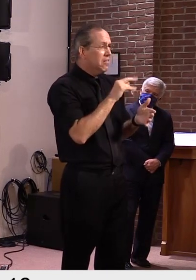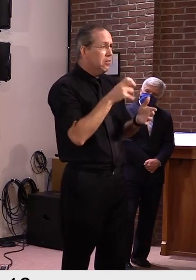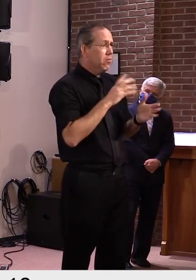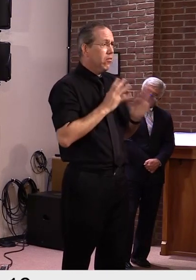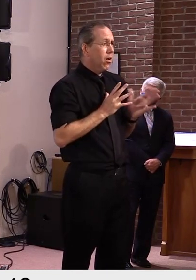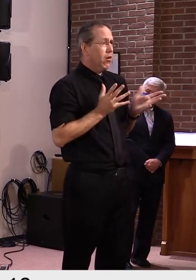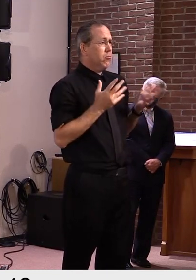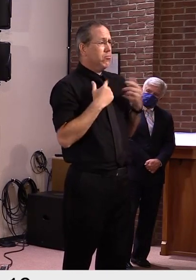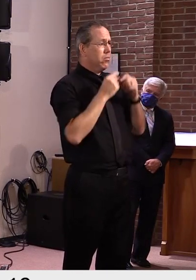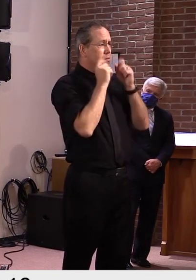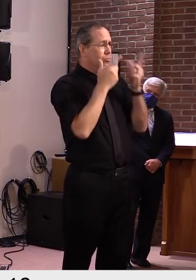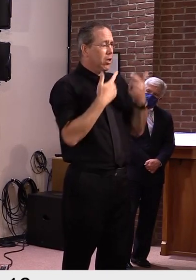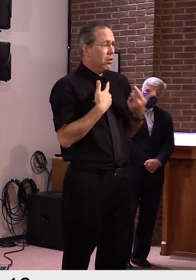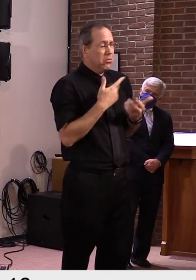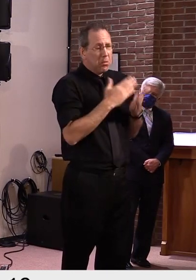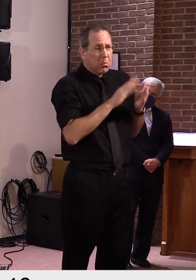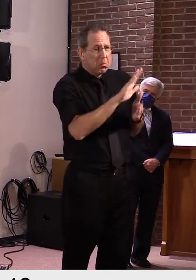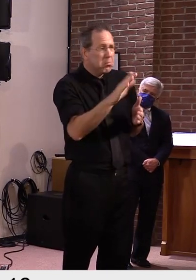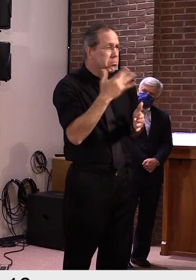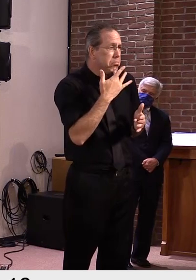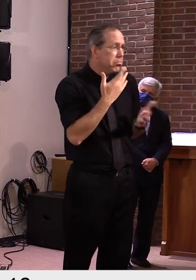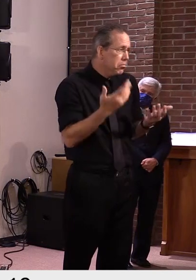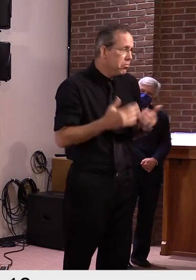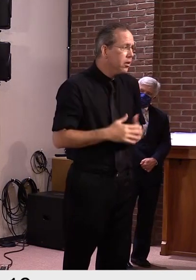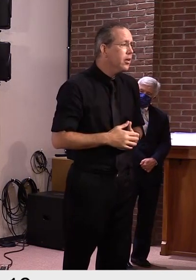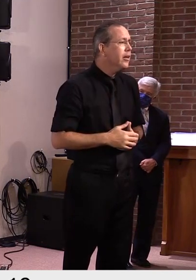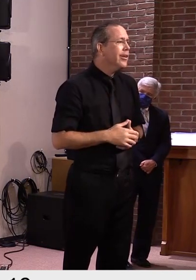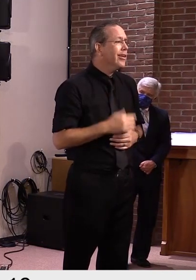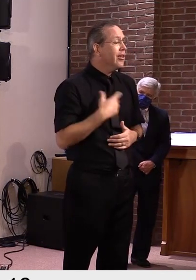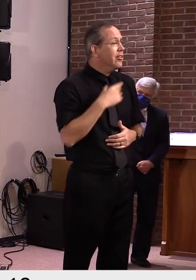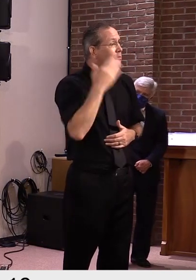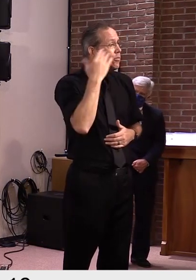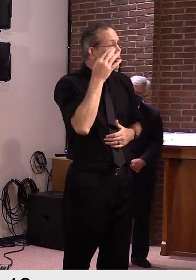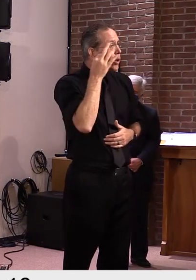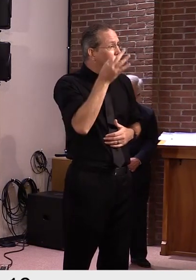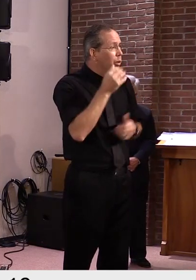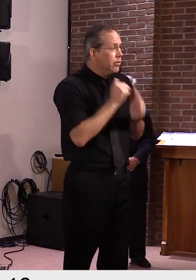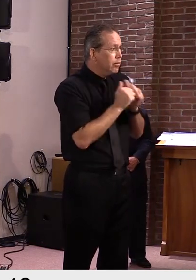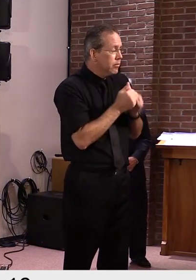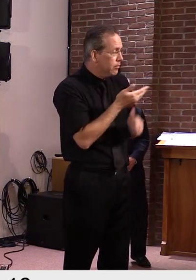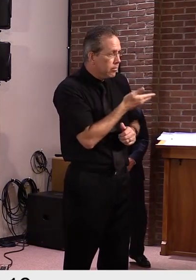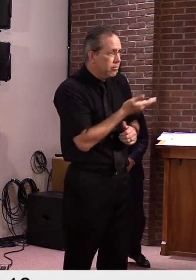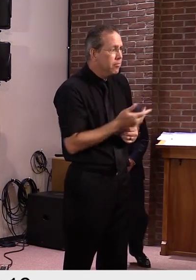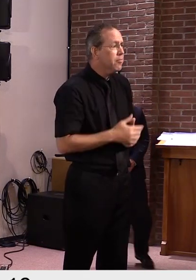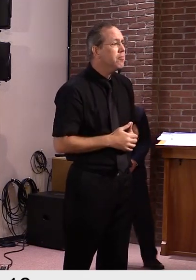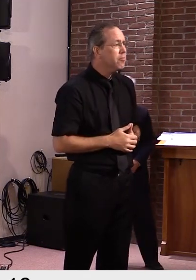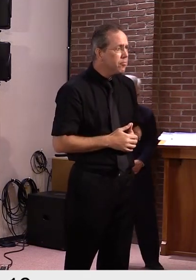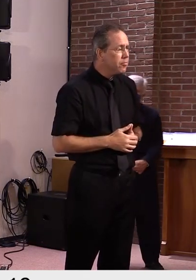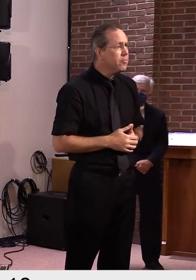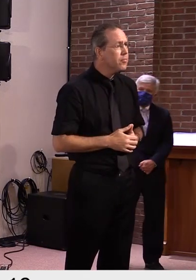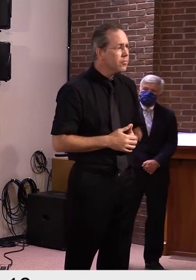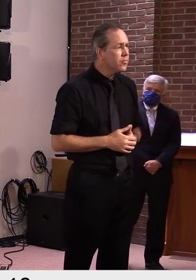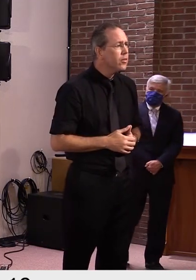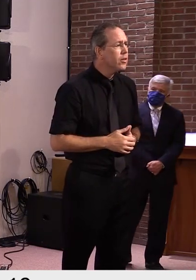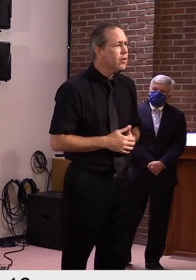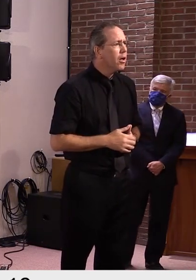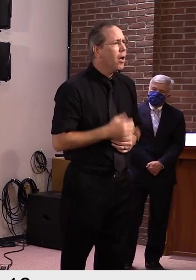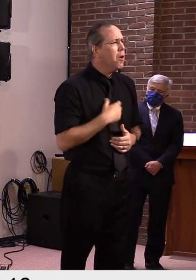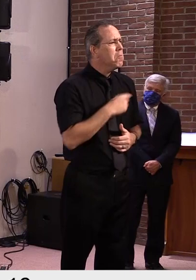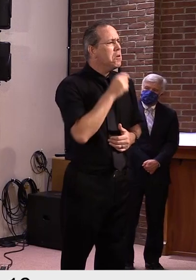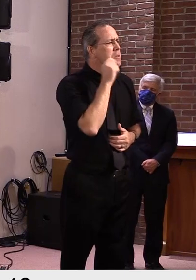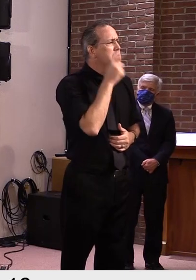to land. Um, I thought it was, uh, fairly close. It seemed like a close race from the outside, but, um, but I wouldn't have been surprised if either,